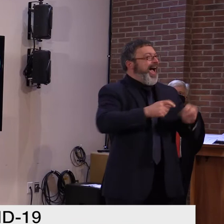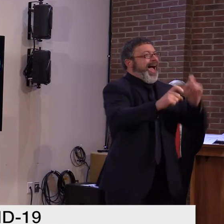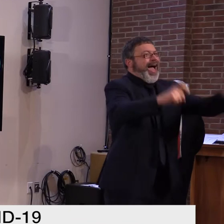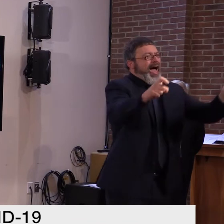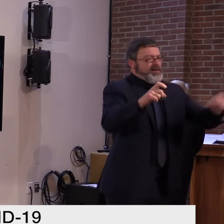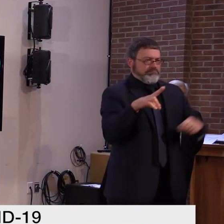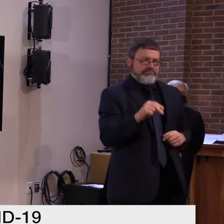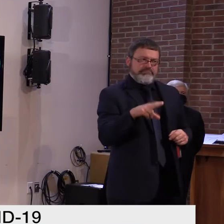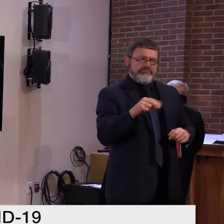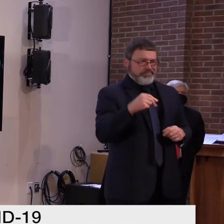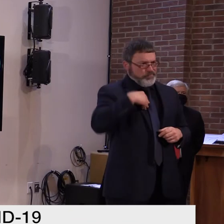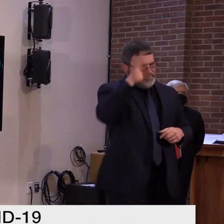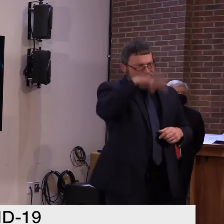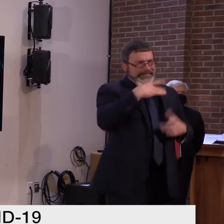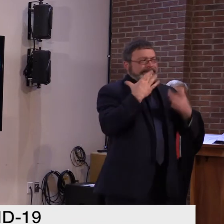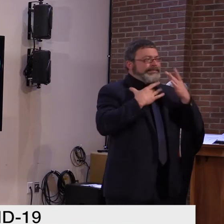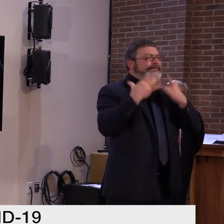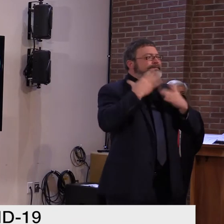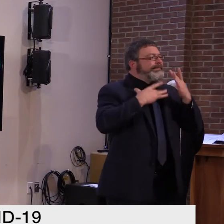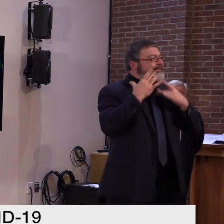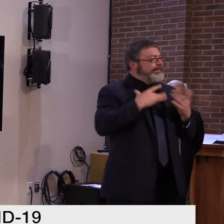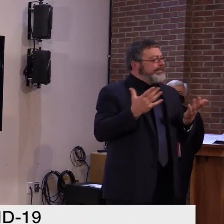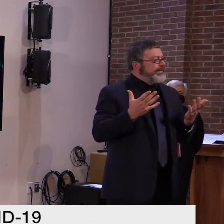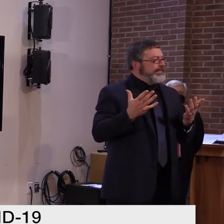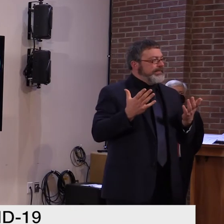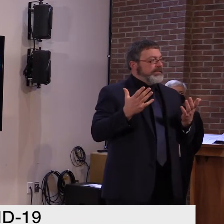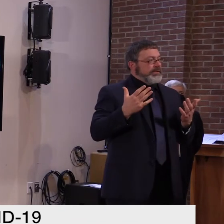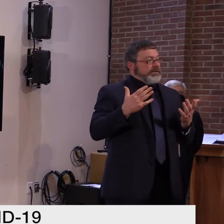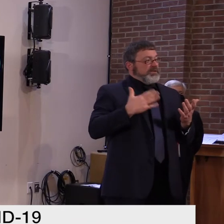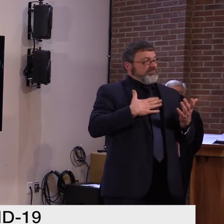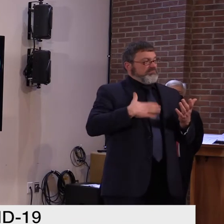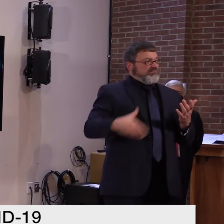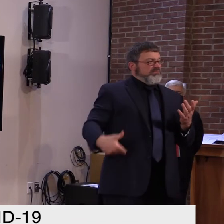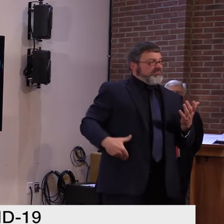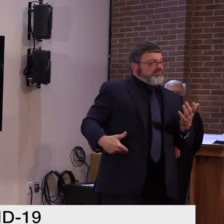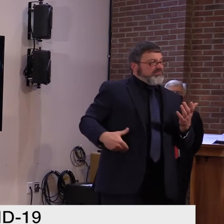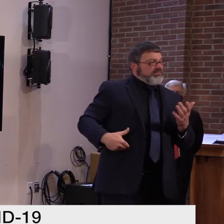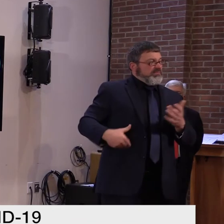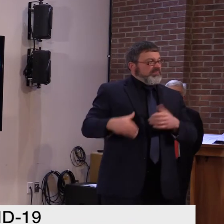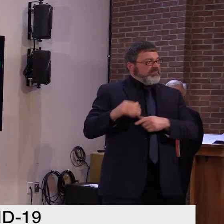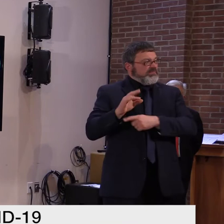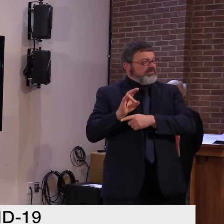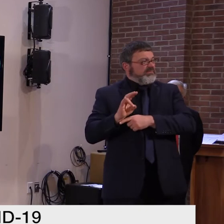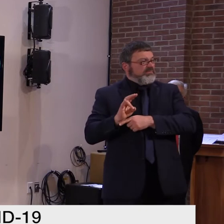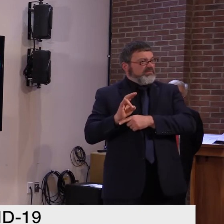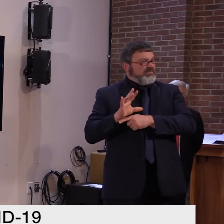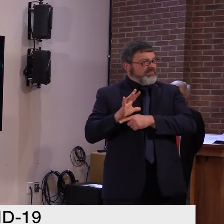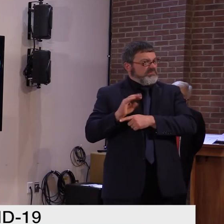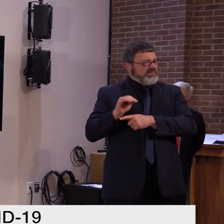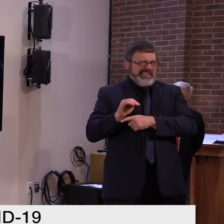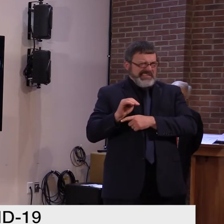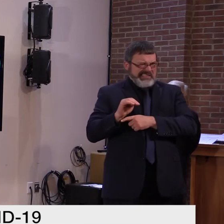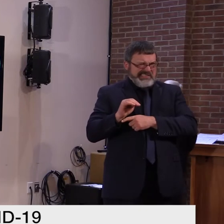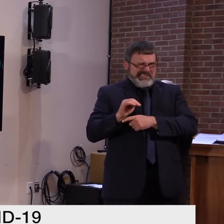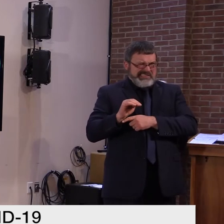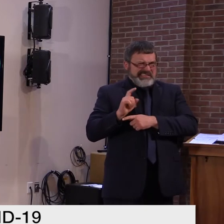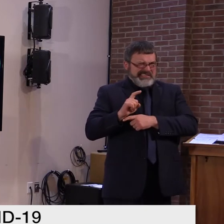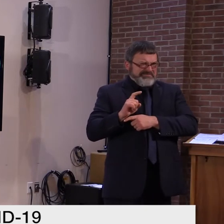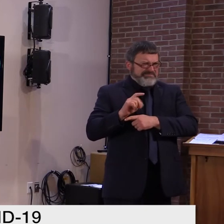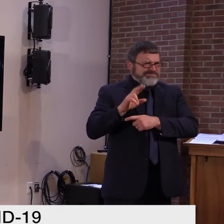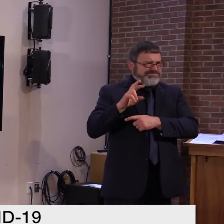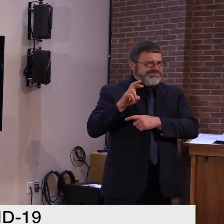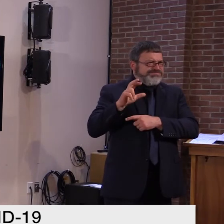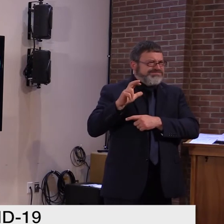times the $75 million that we have today. We just simply don't have enough to help. And